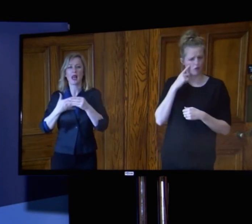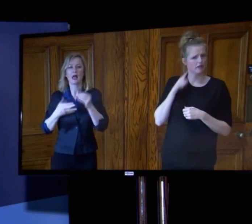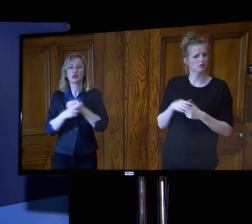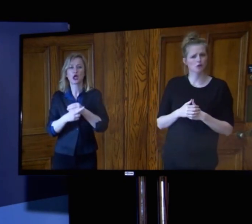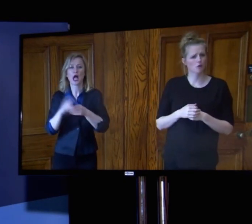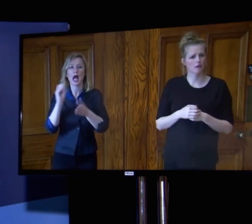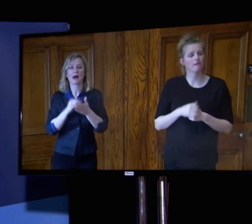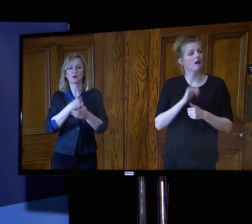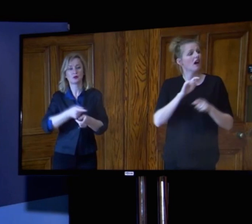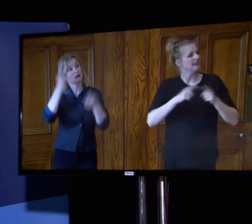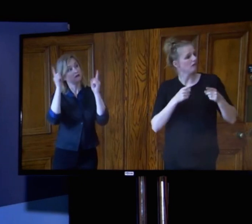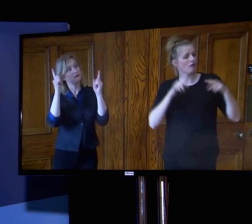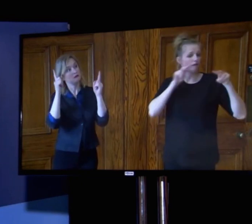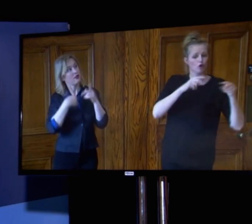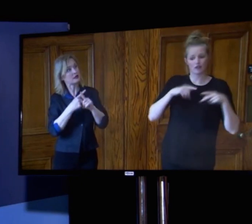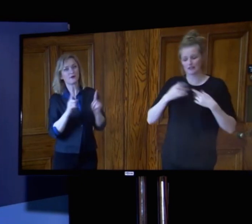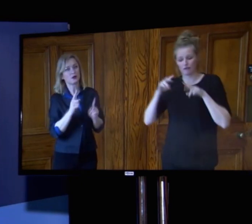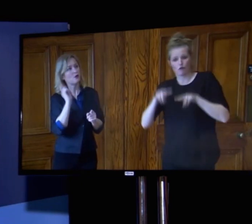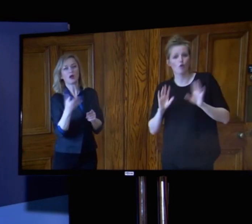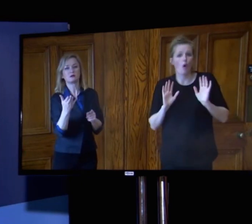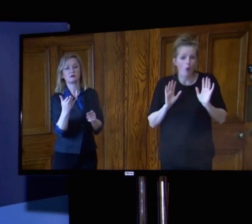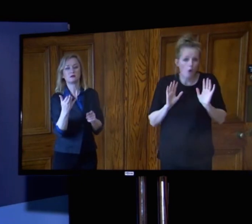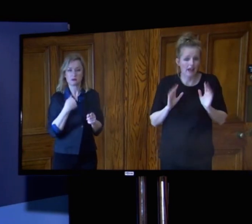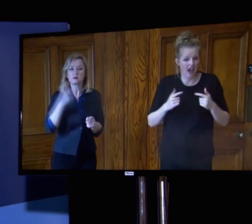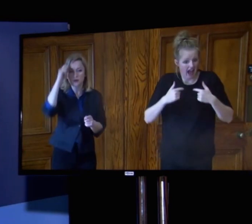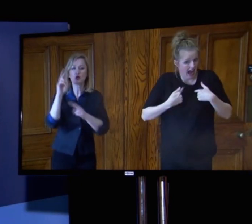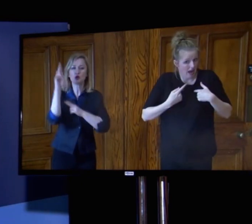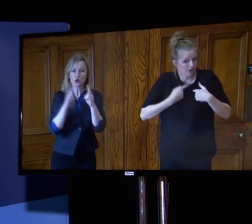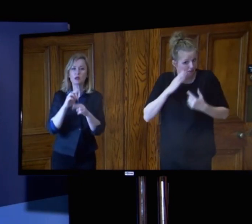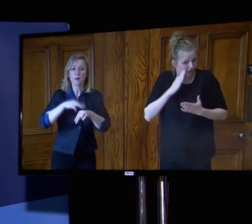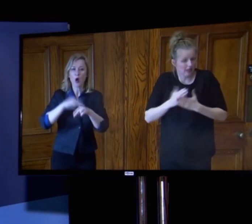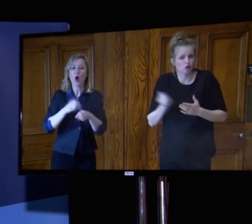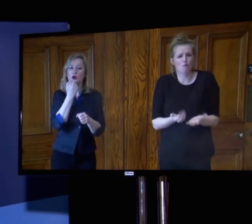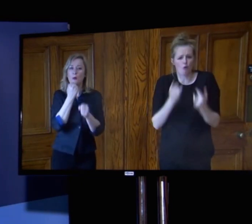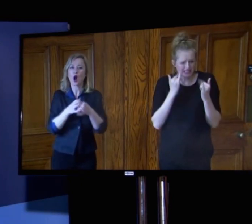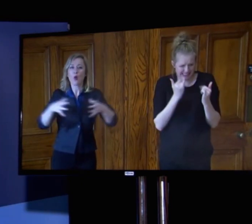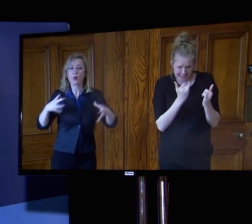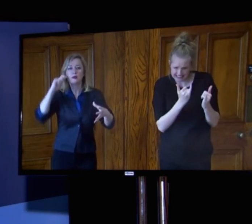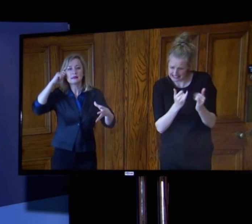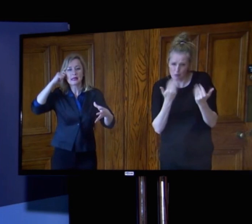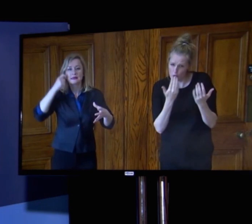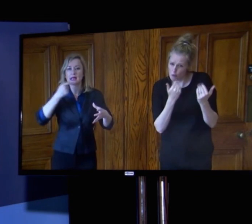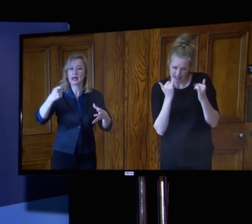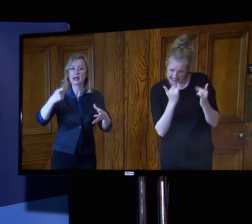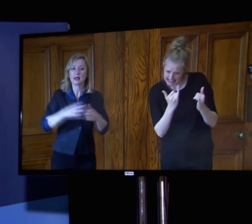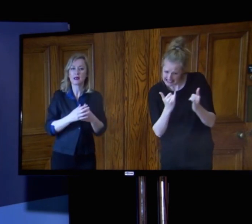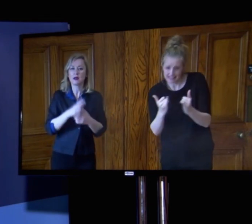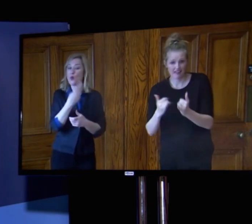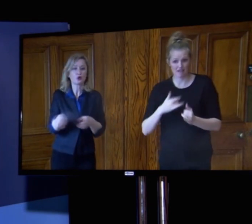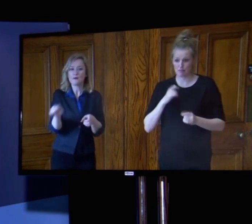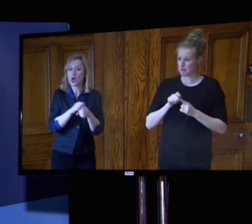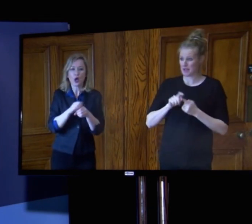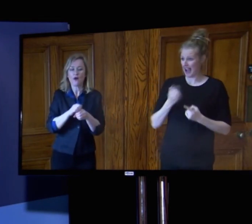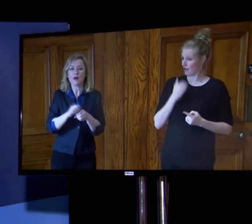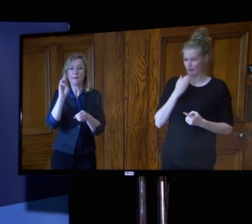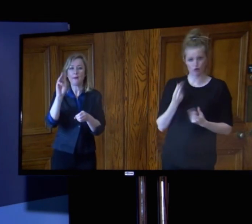difference of approach on issues. I think we should be doing more testing. I think we should get to that point a lot quicker. I think we don't have enough PPE and we need to be doing a lot